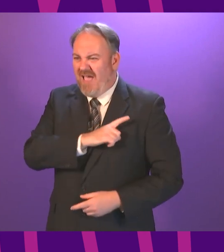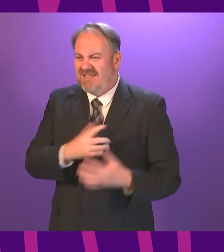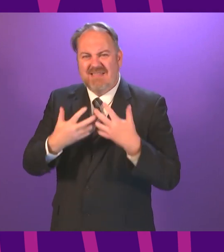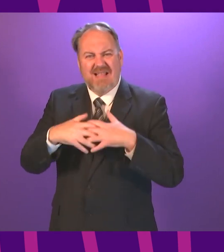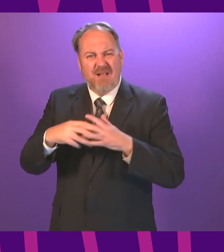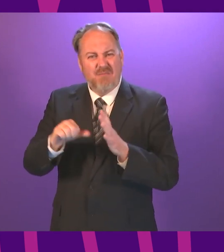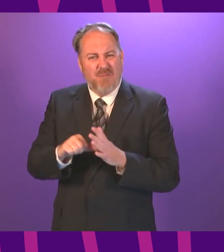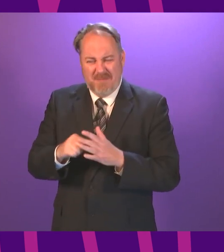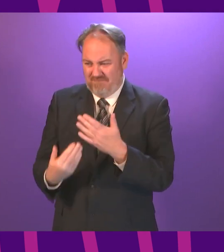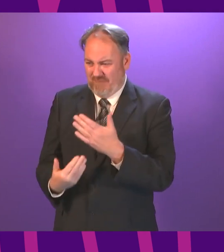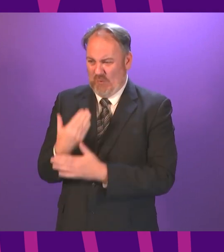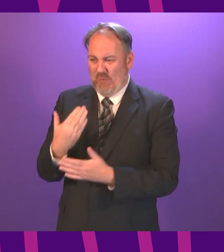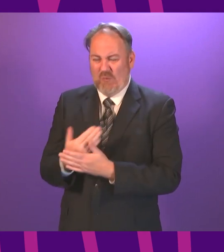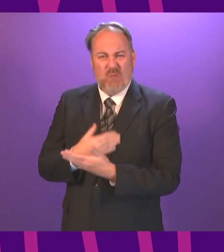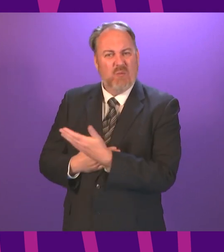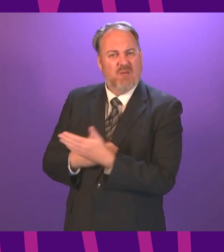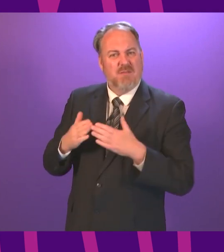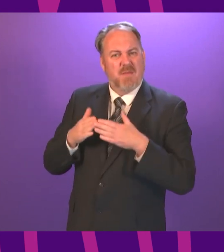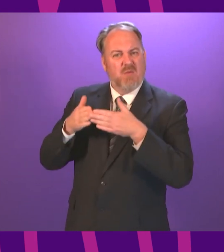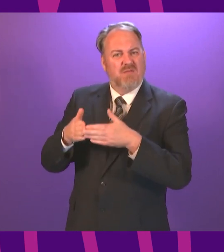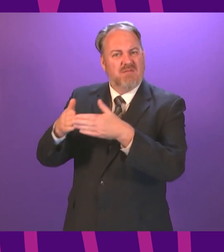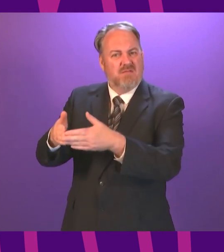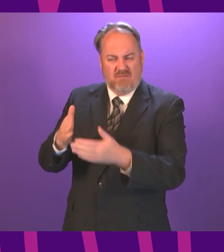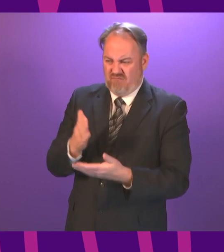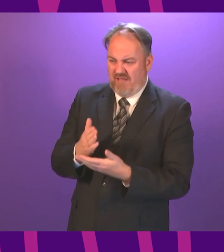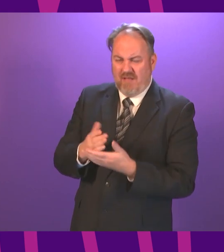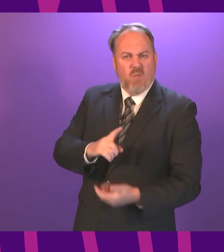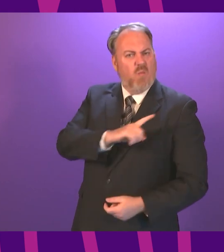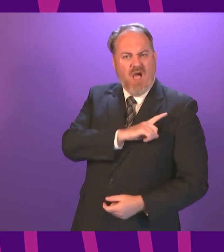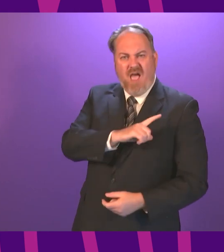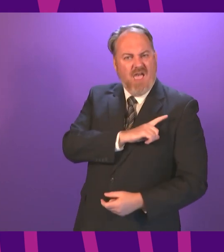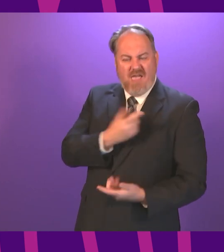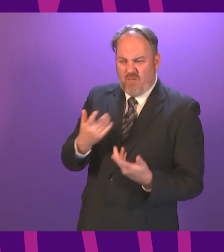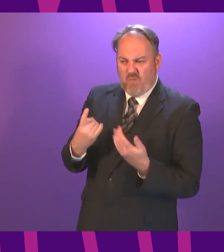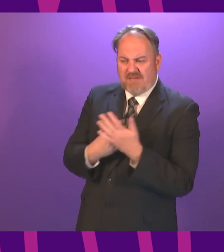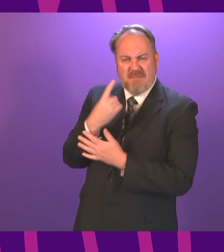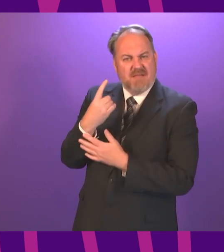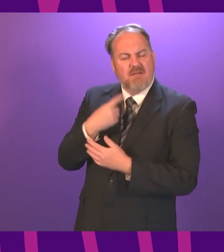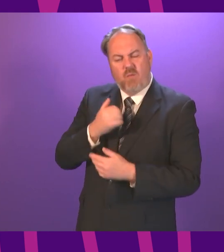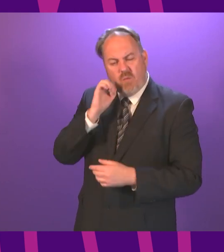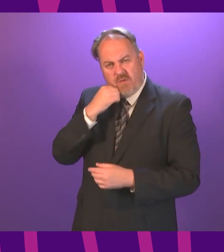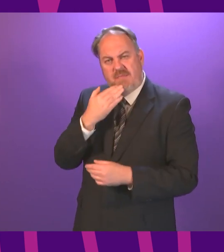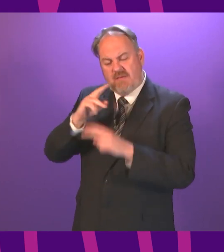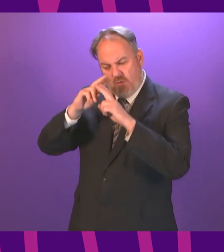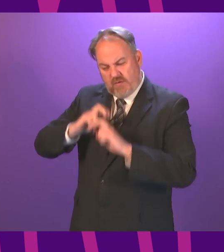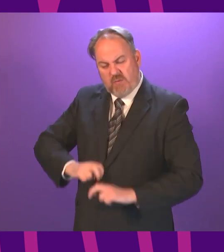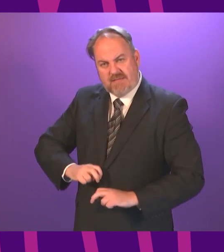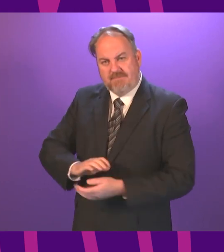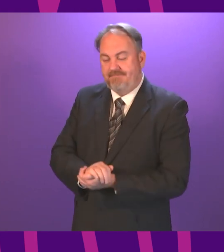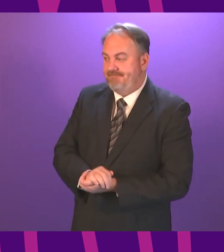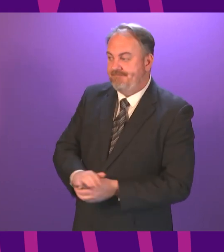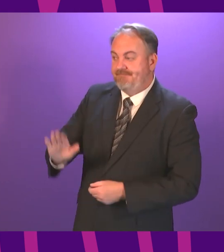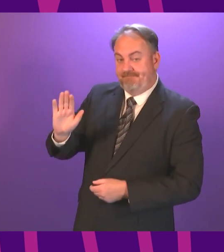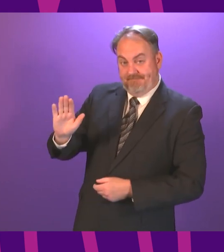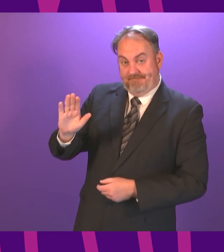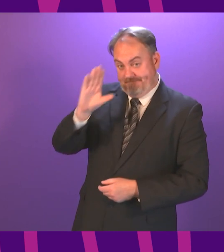issues of this severity. Will there be an investigation into the causes of these faults? Mr. Prime Minister, let me say that